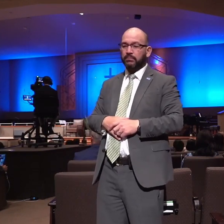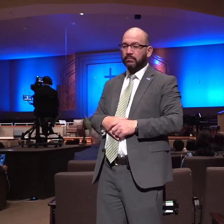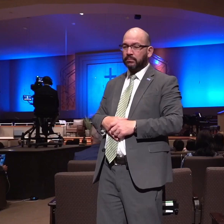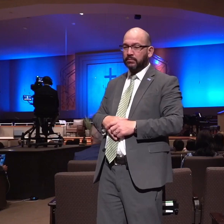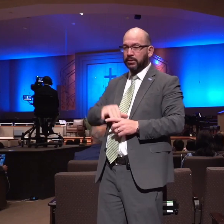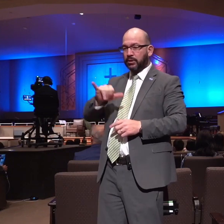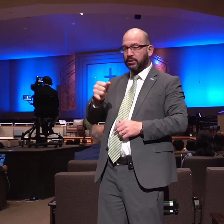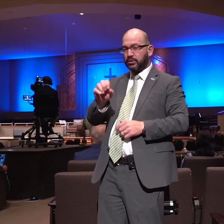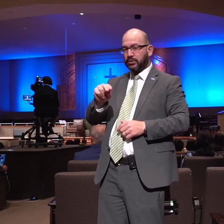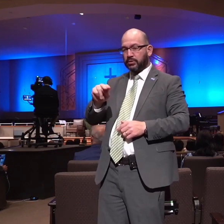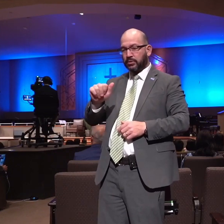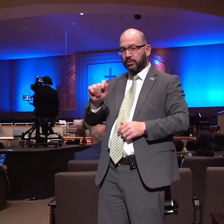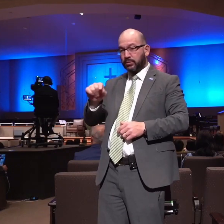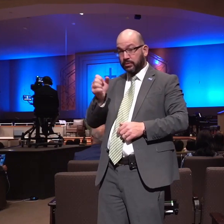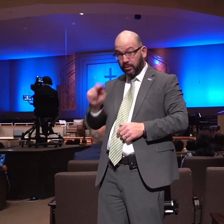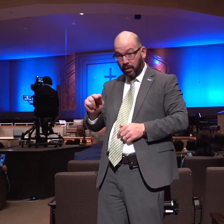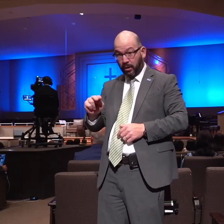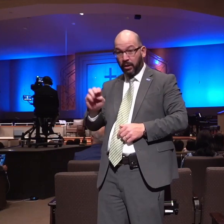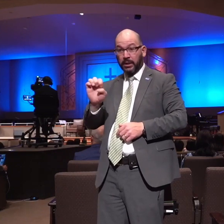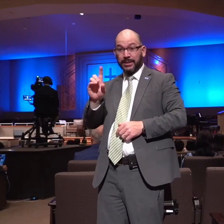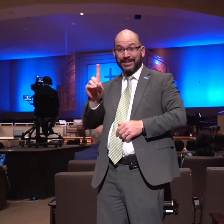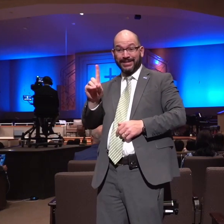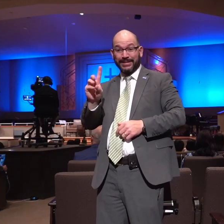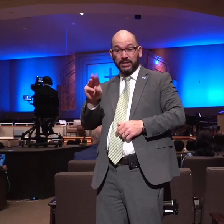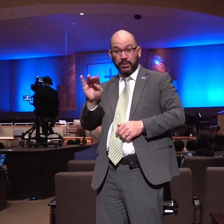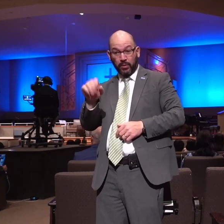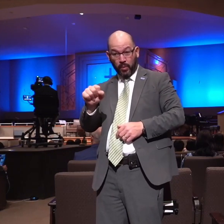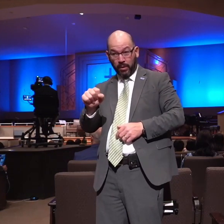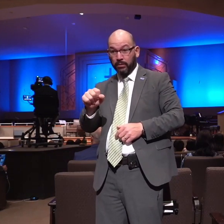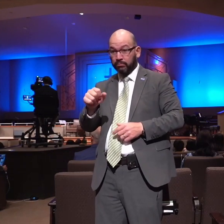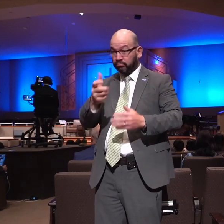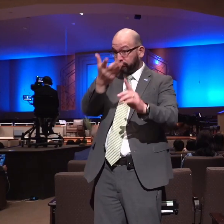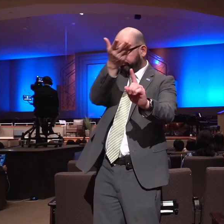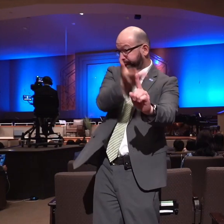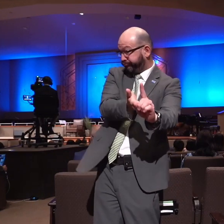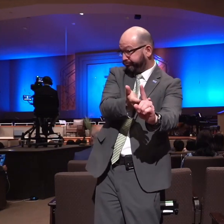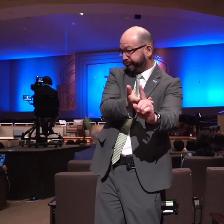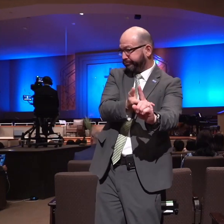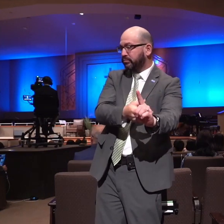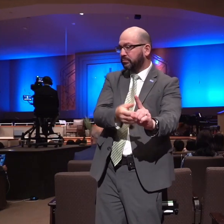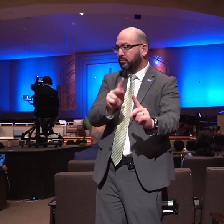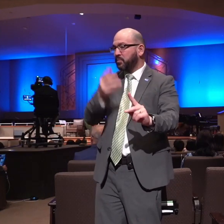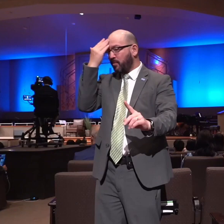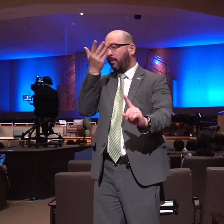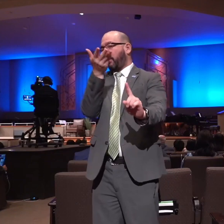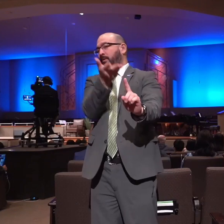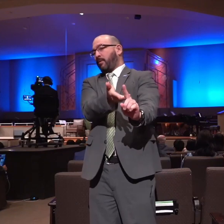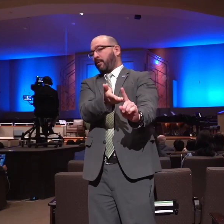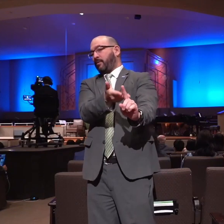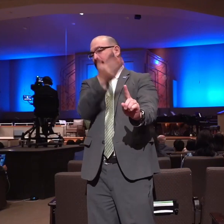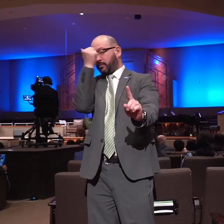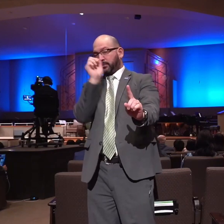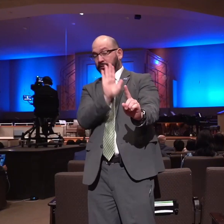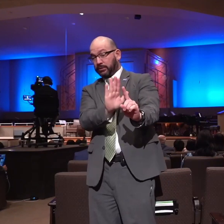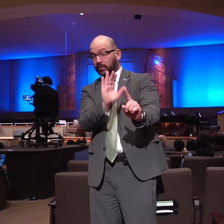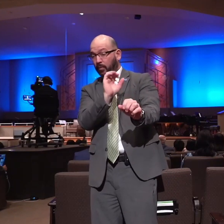who is known for his work during the first great awakening